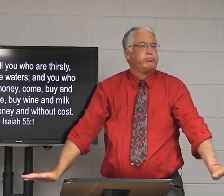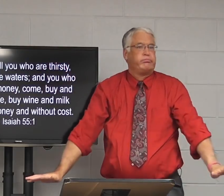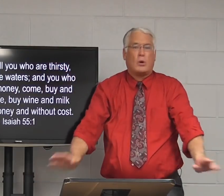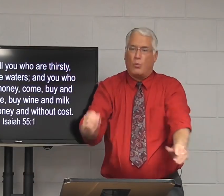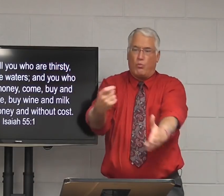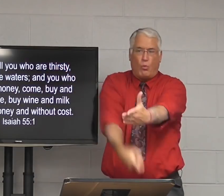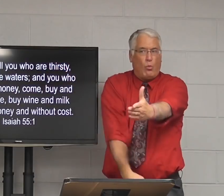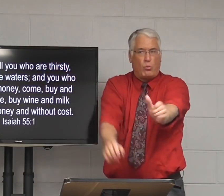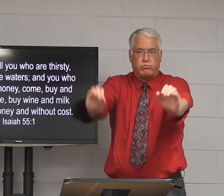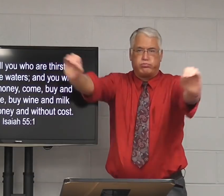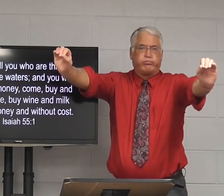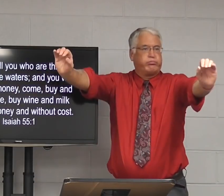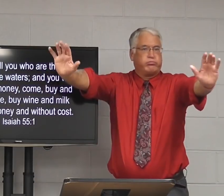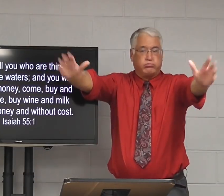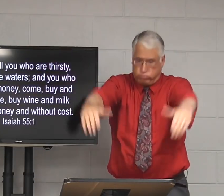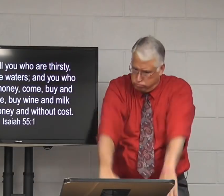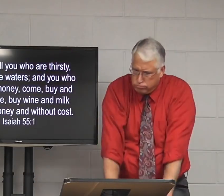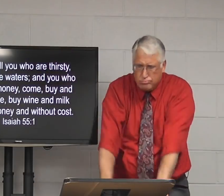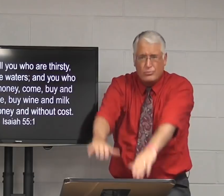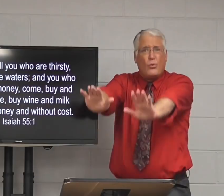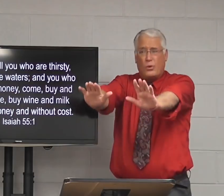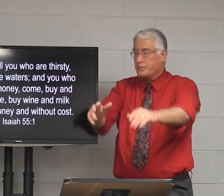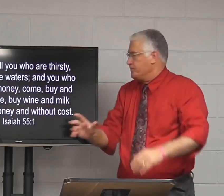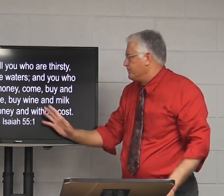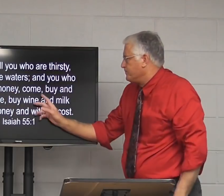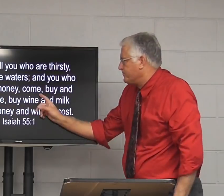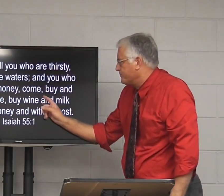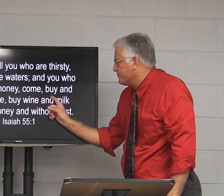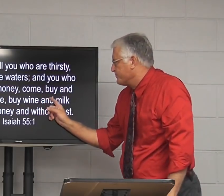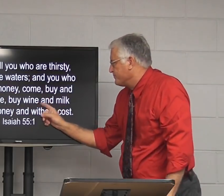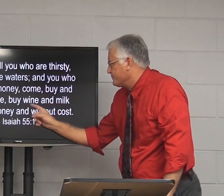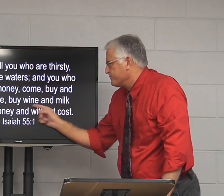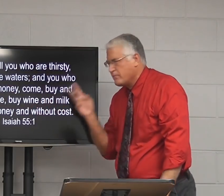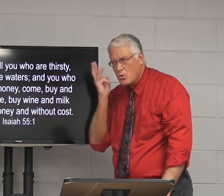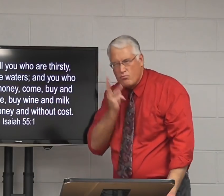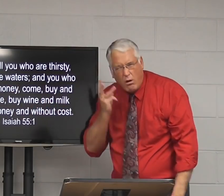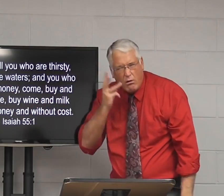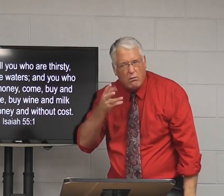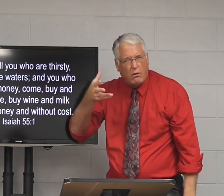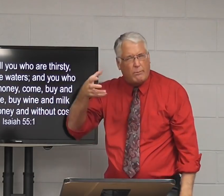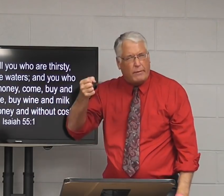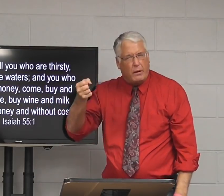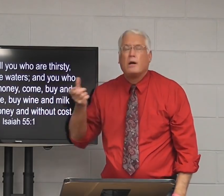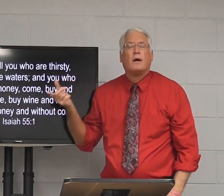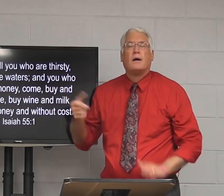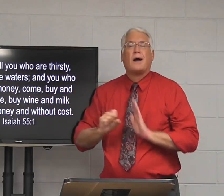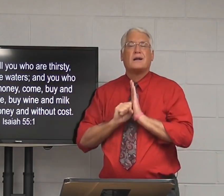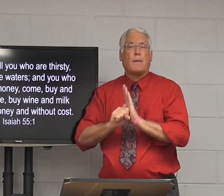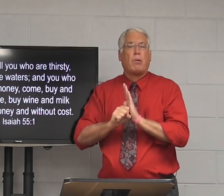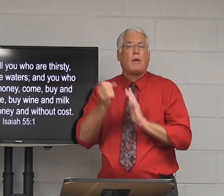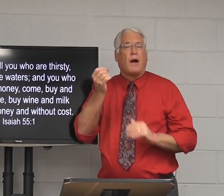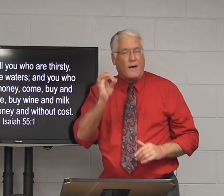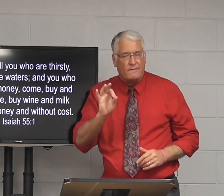Jesus has forgiven sin, that there is no cost to accept that? That's what he's saying. Come, buy wine, milk.